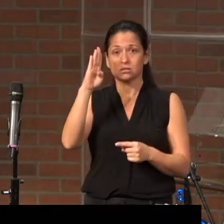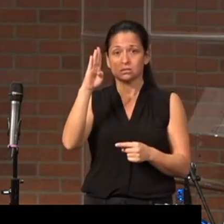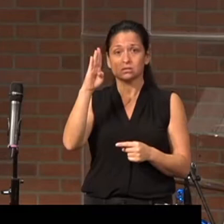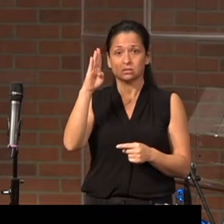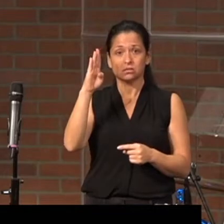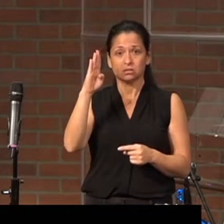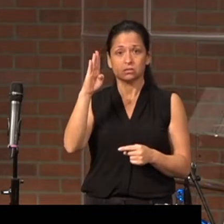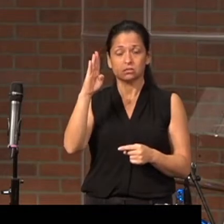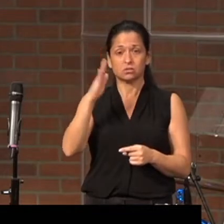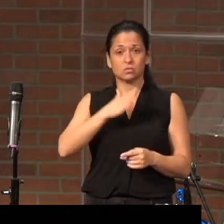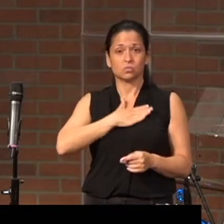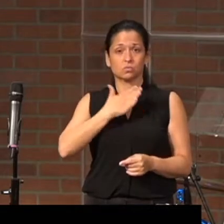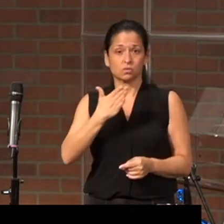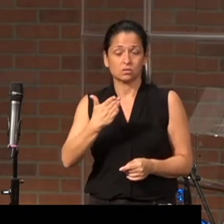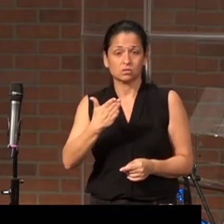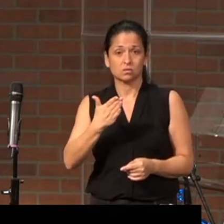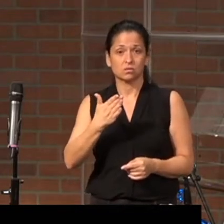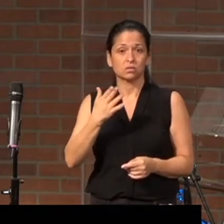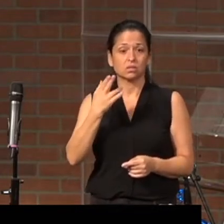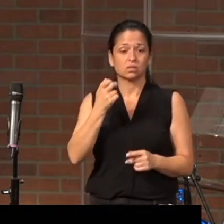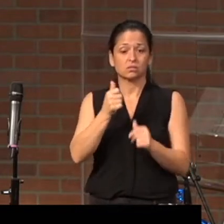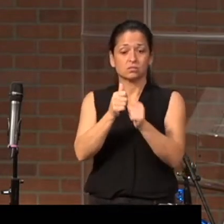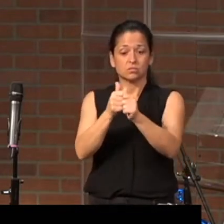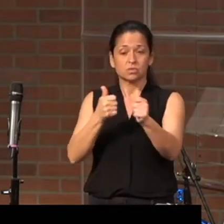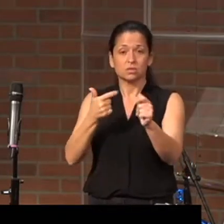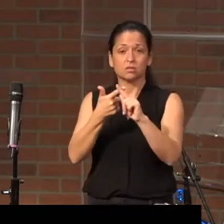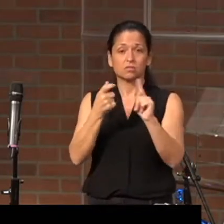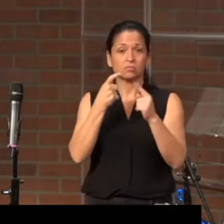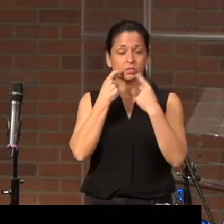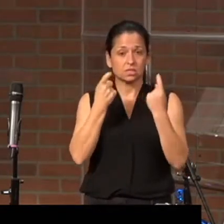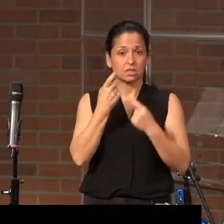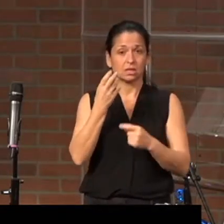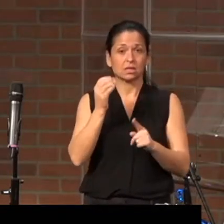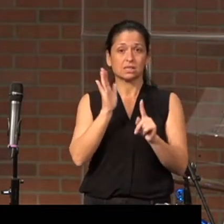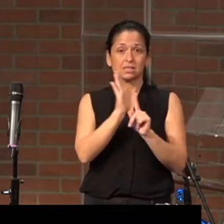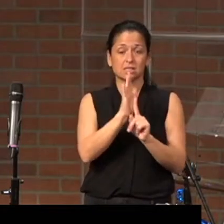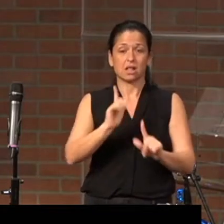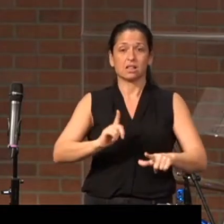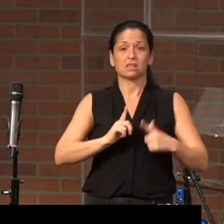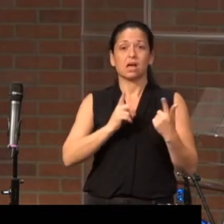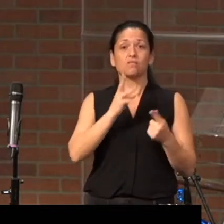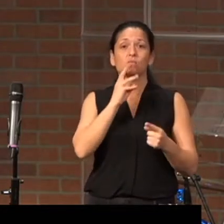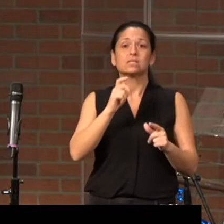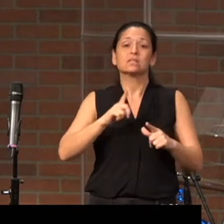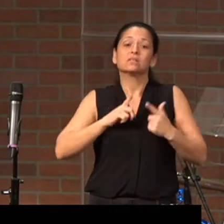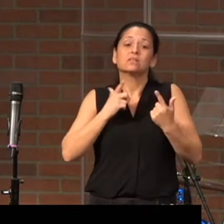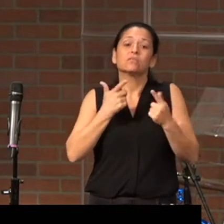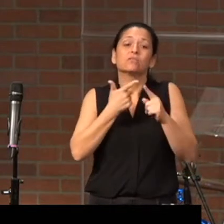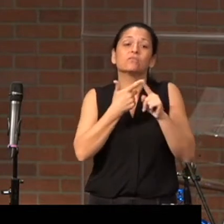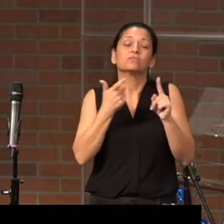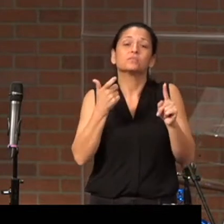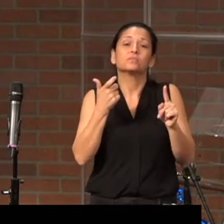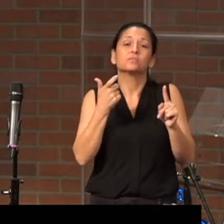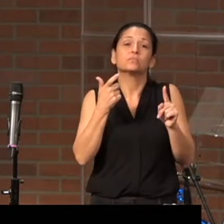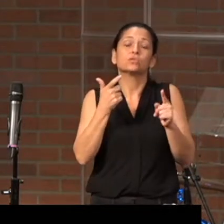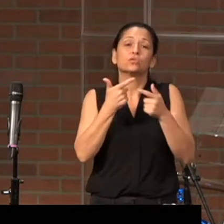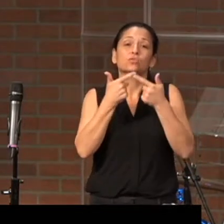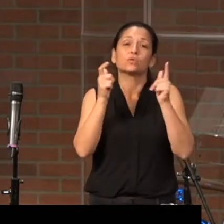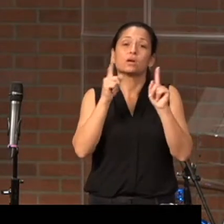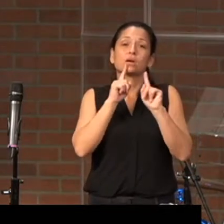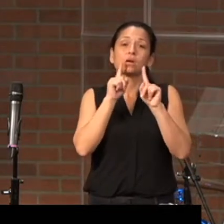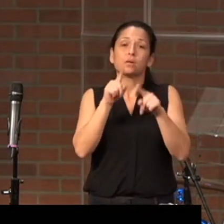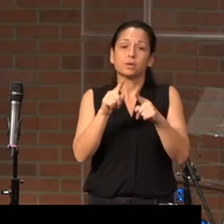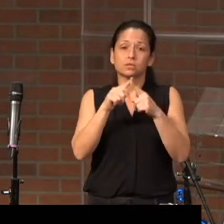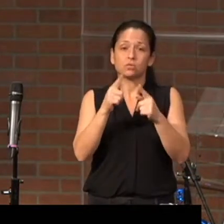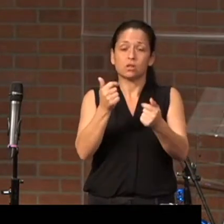That he was abstaining from sin and that his life was lived out of the great commandment to